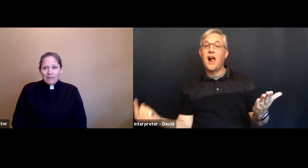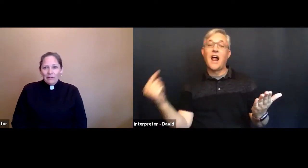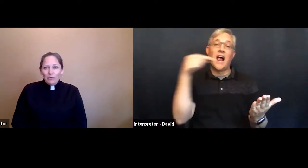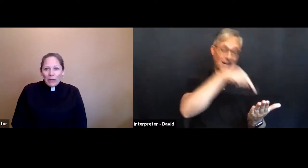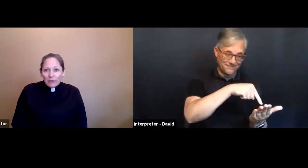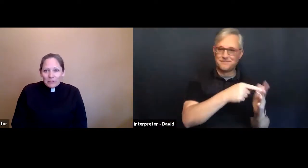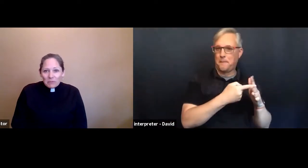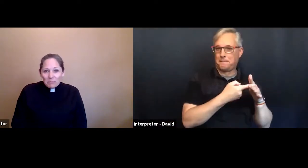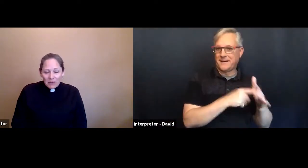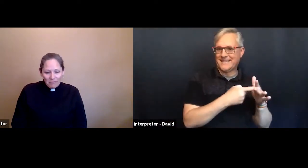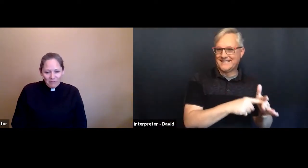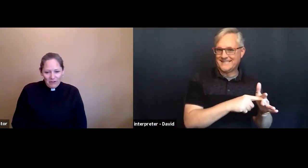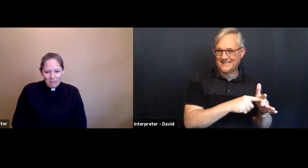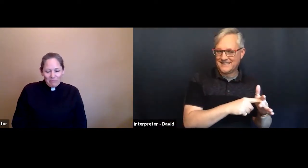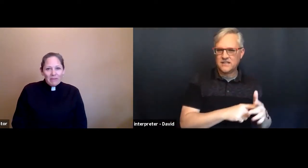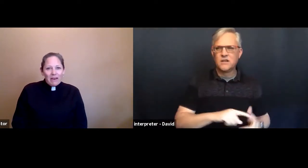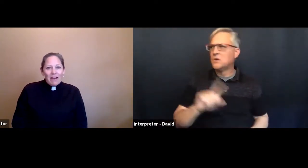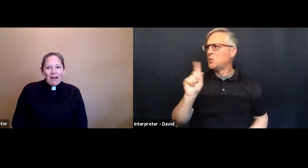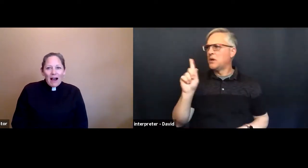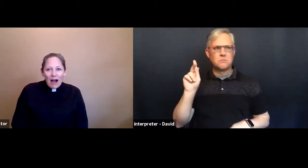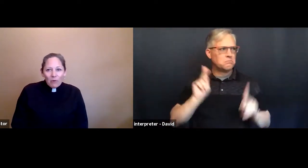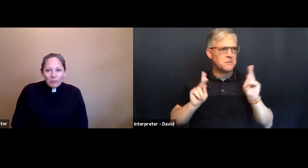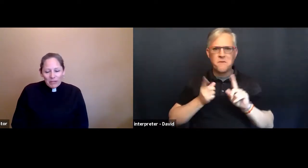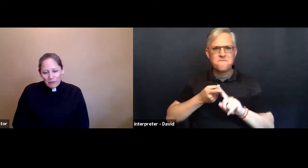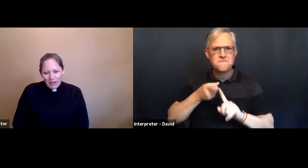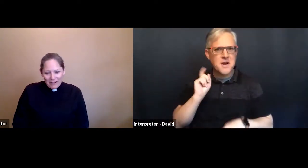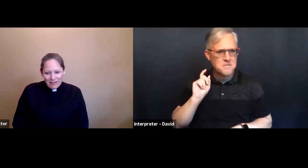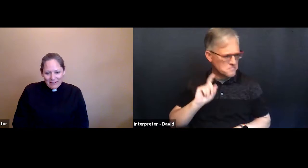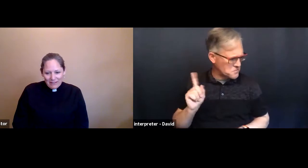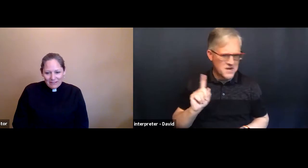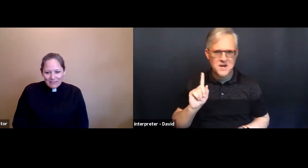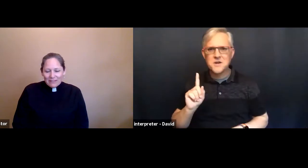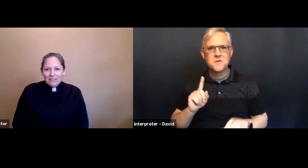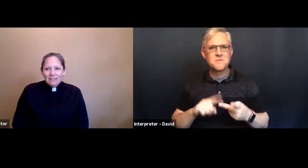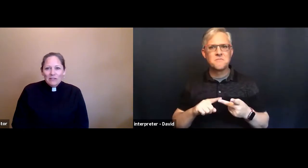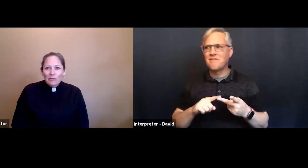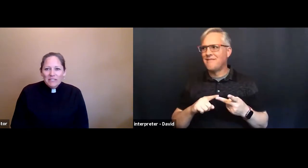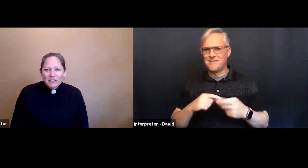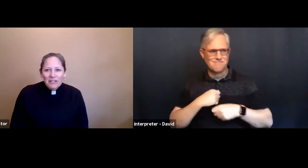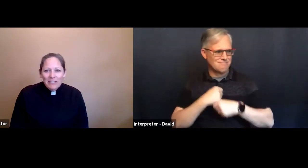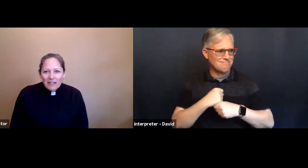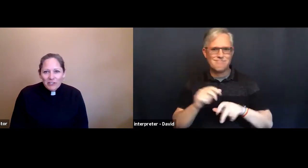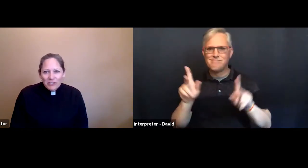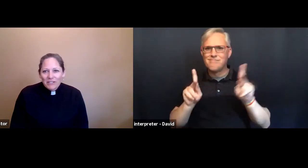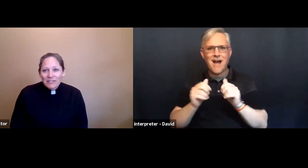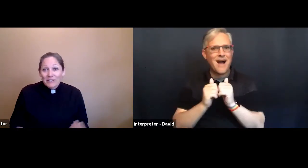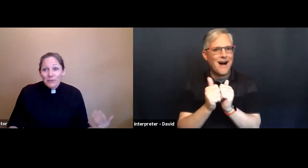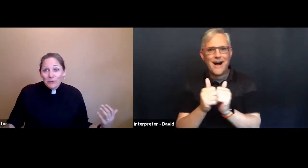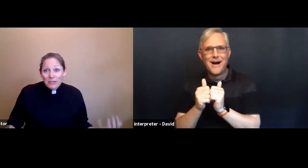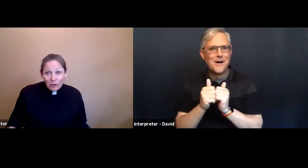Where did people come from? How are we created? What's our connection to the